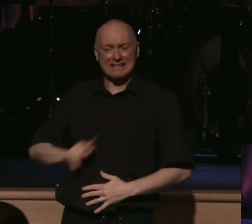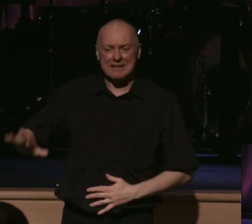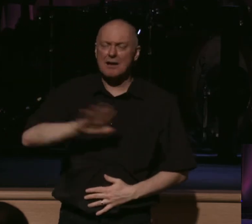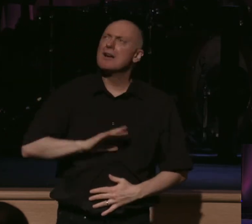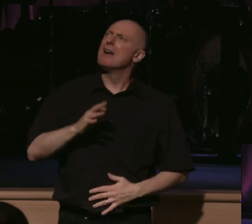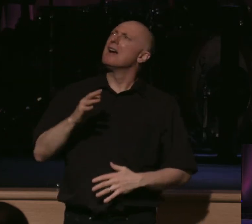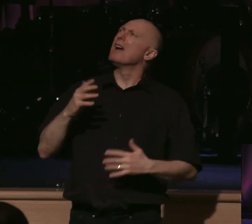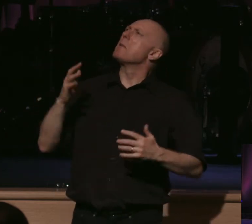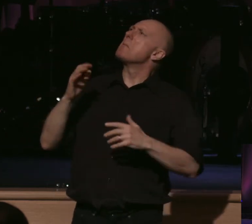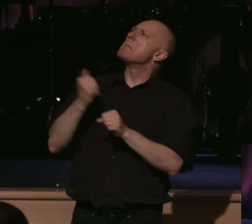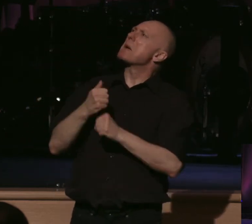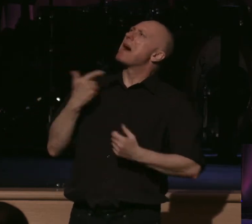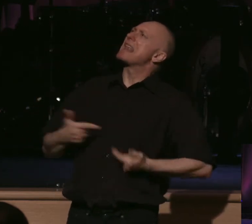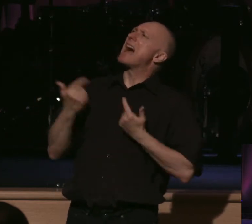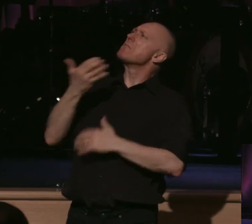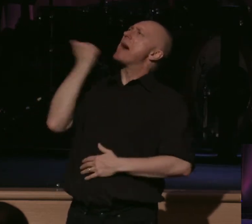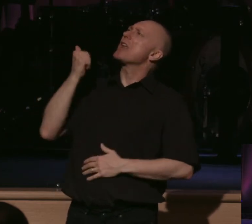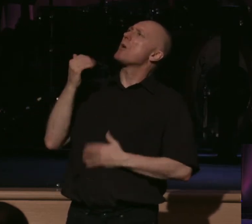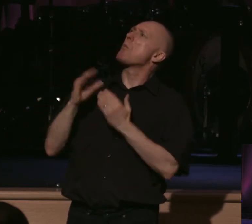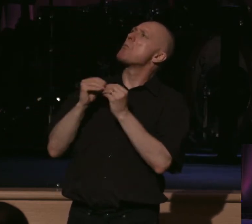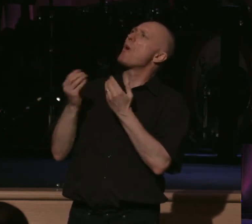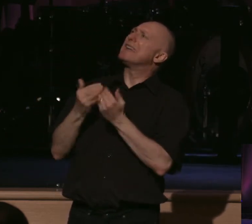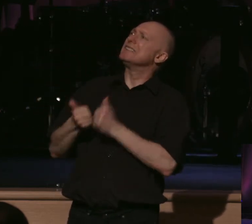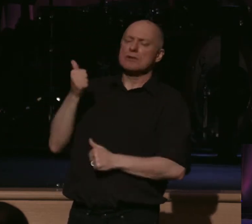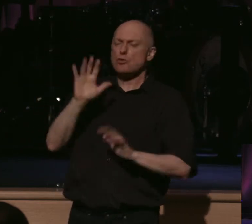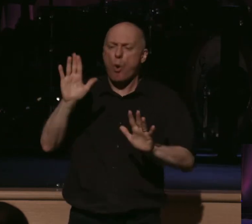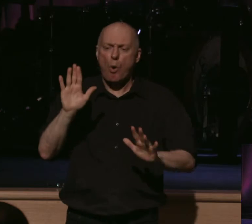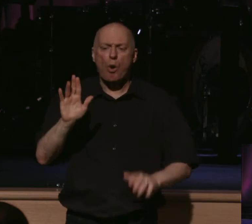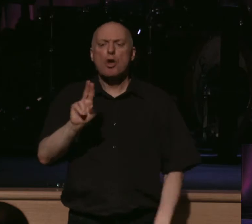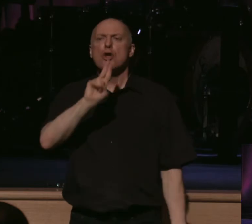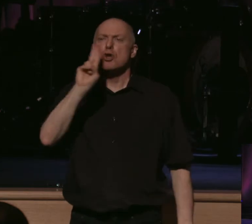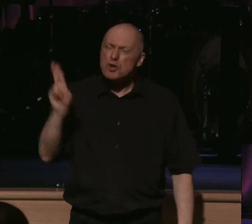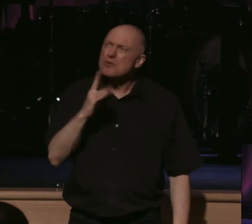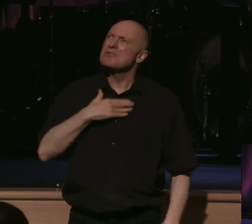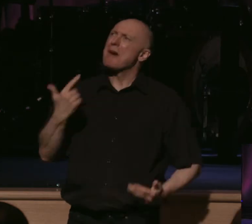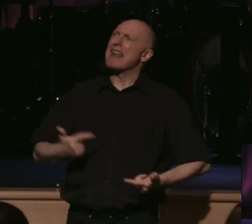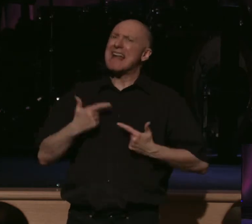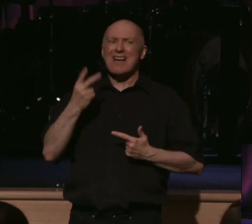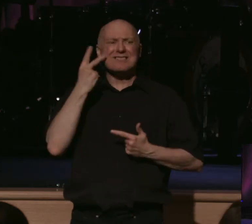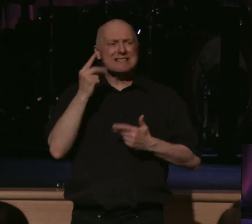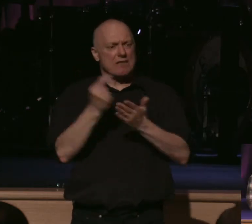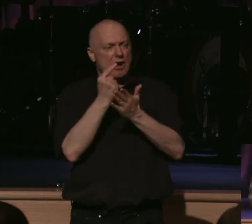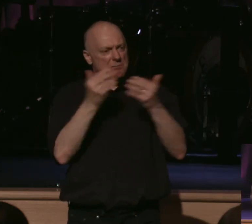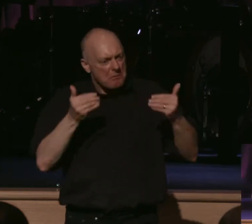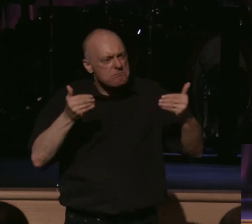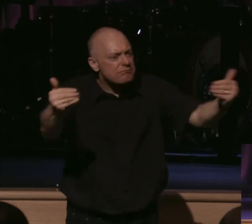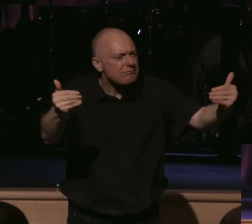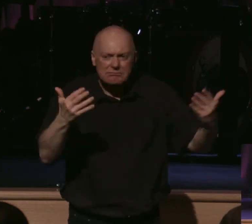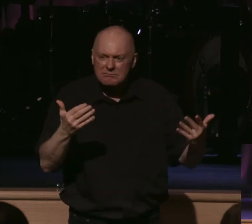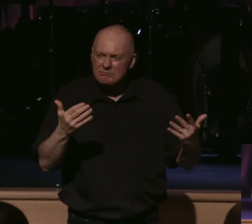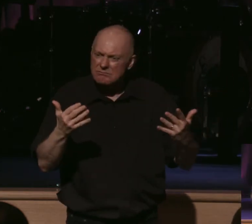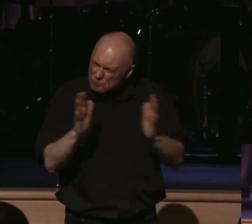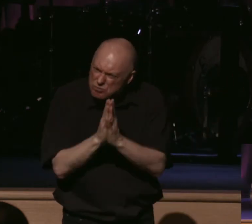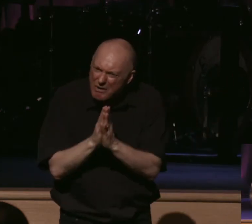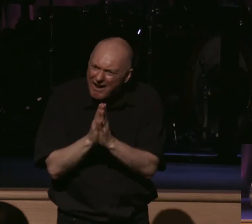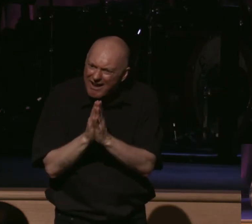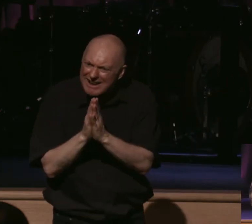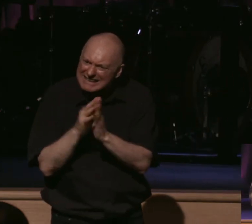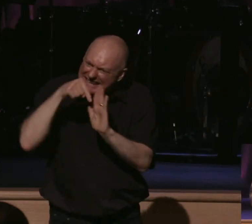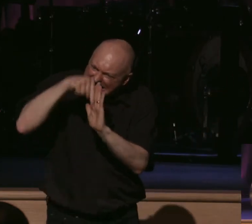make my life better and easier or is it God, use my life to see the gospel advance? Just, just, just pray effectively. In light of this passage, how